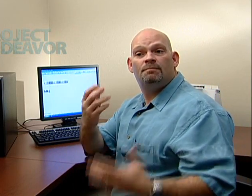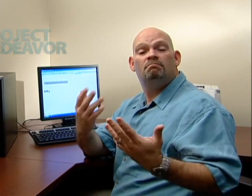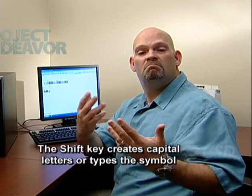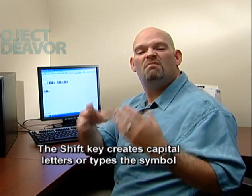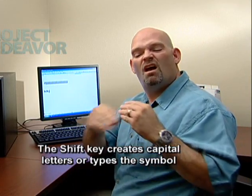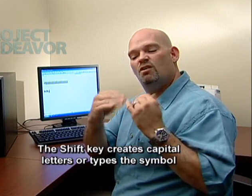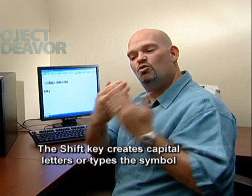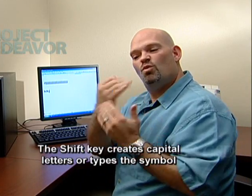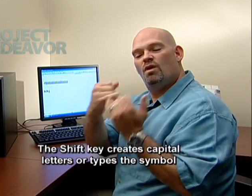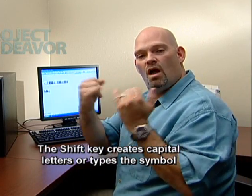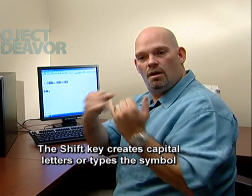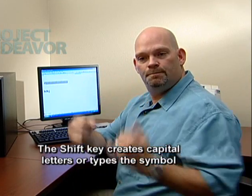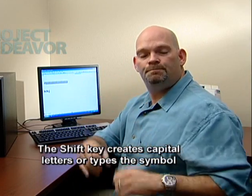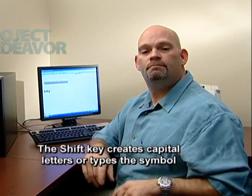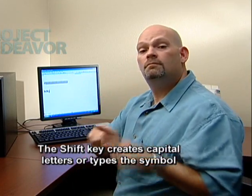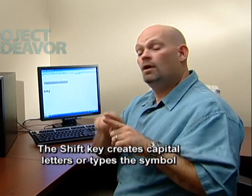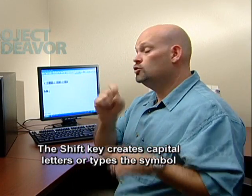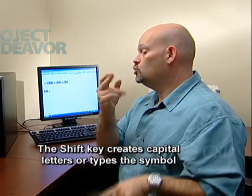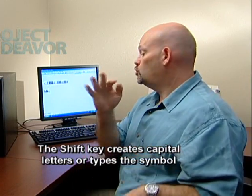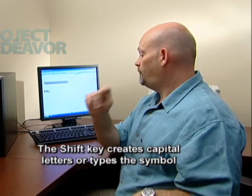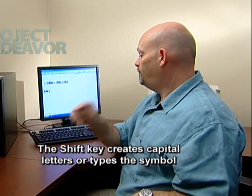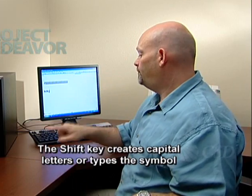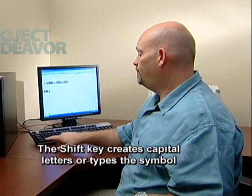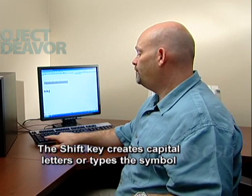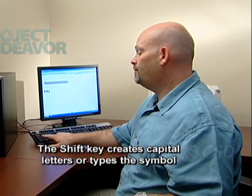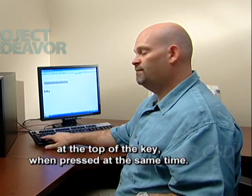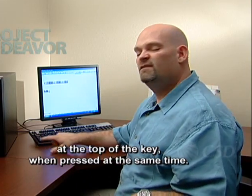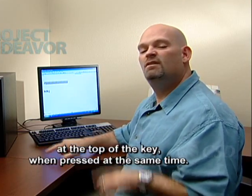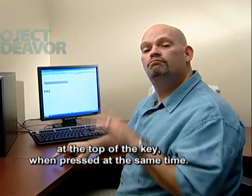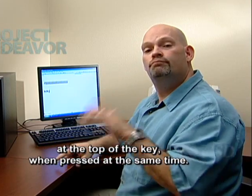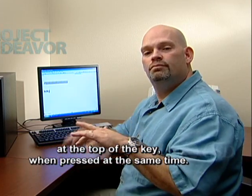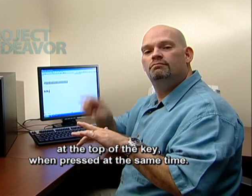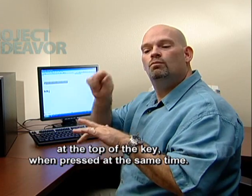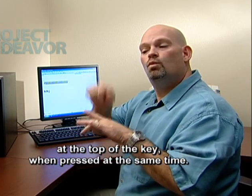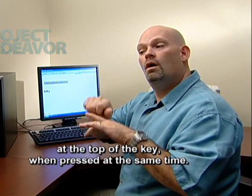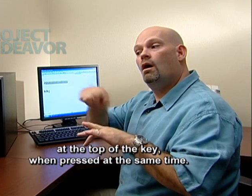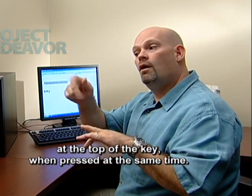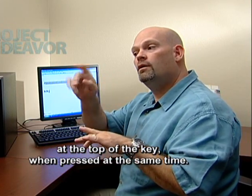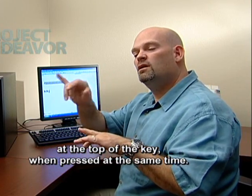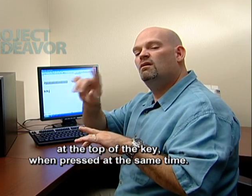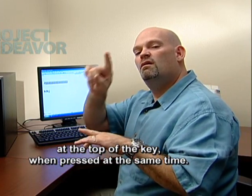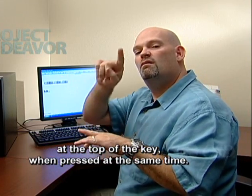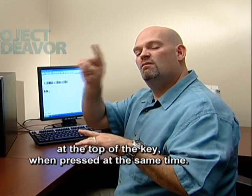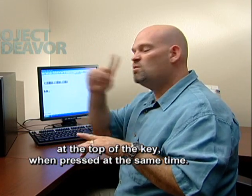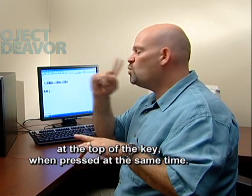The Shift key creates capital letters or types the symbols at the top of the key when pressed at the same time.